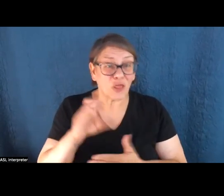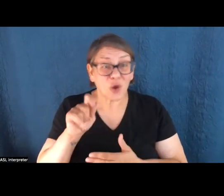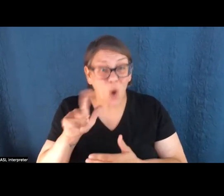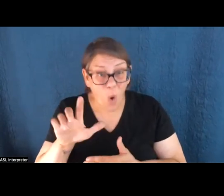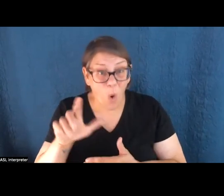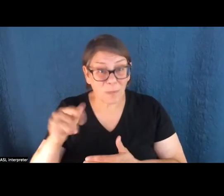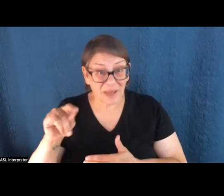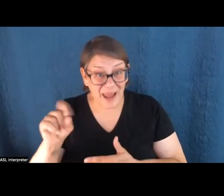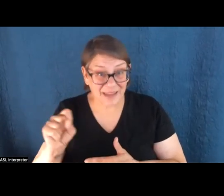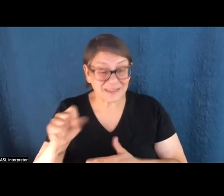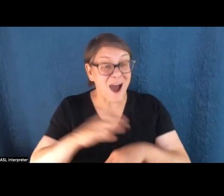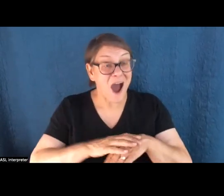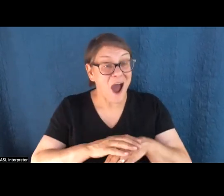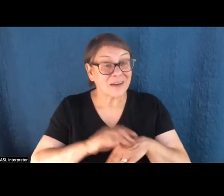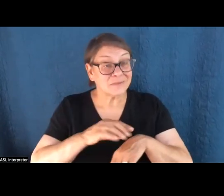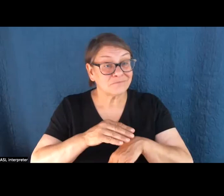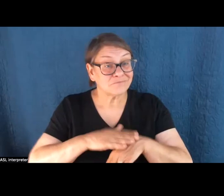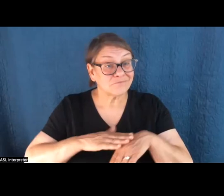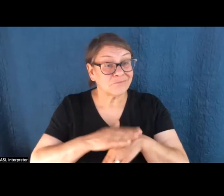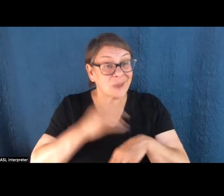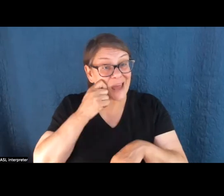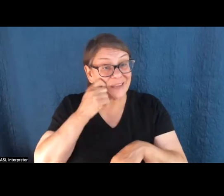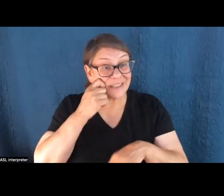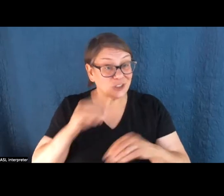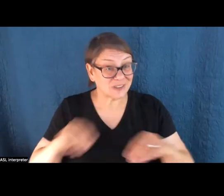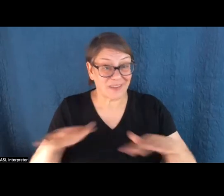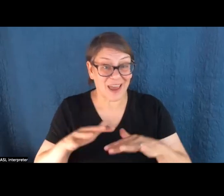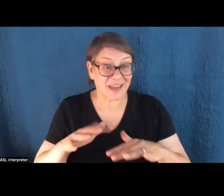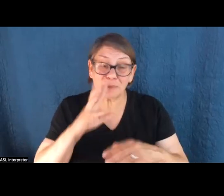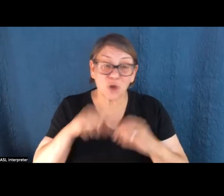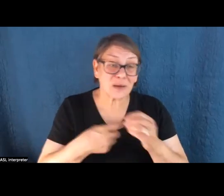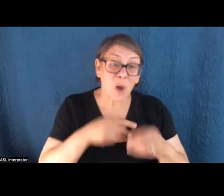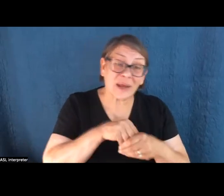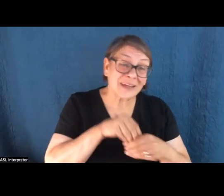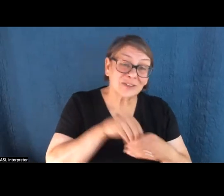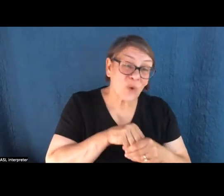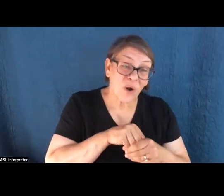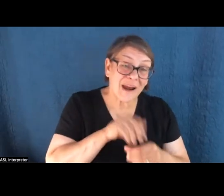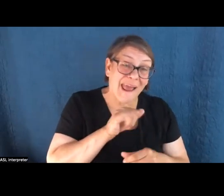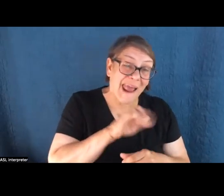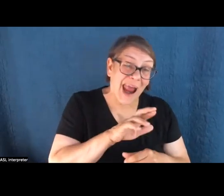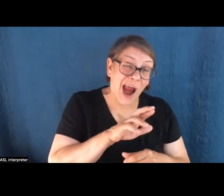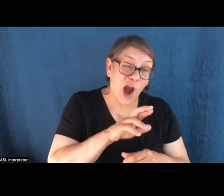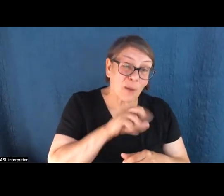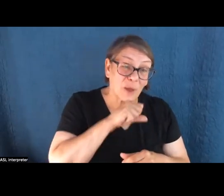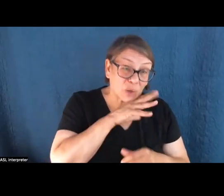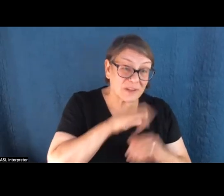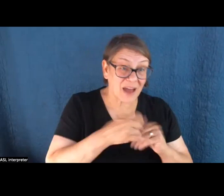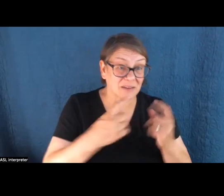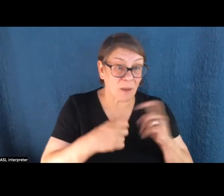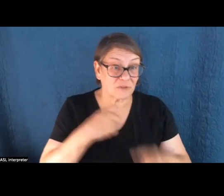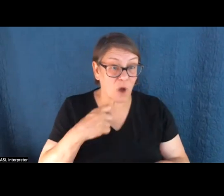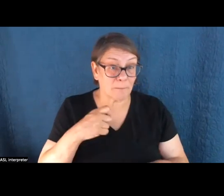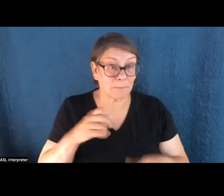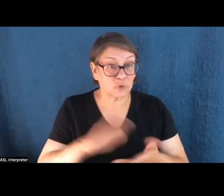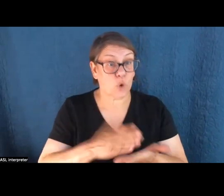indigenous lands that still have a real polluting legacy. And I'm talking about indoor air pollution from gas stoves, which is a topic of a growing body of